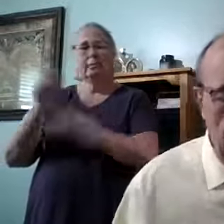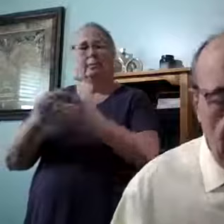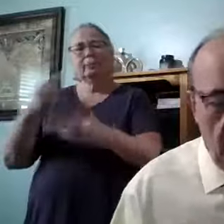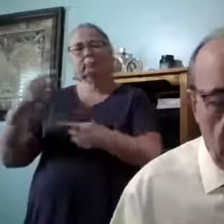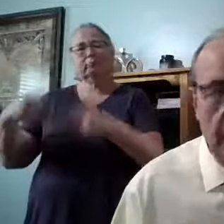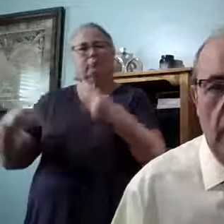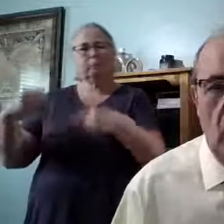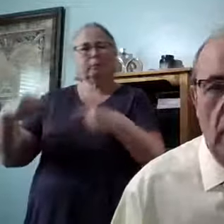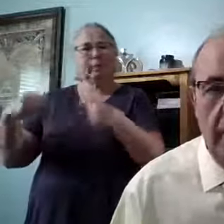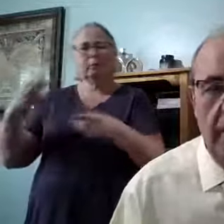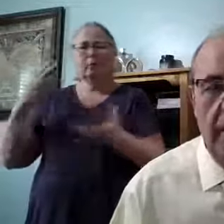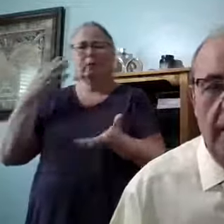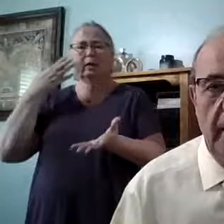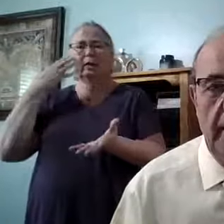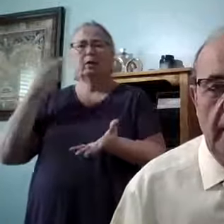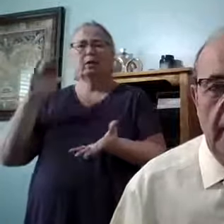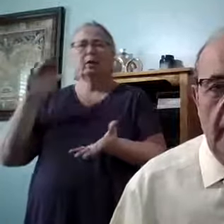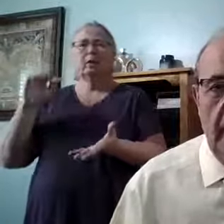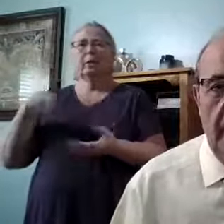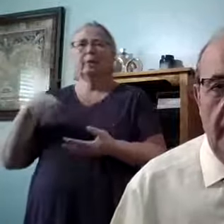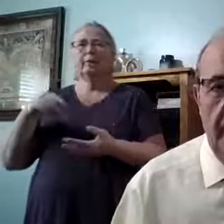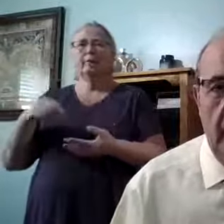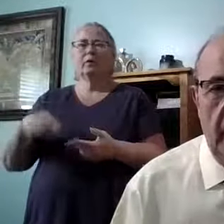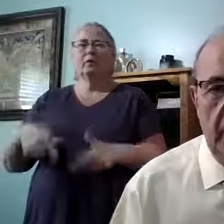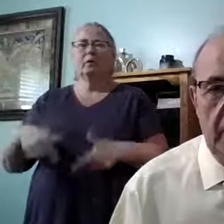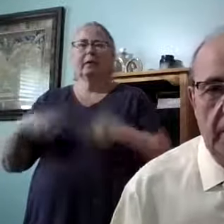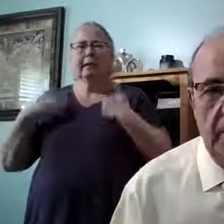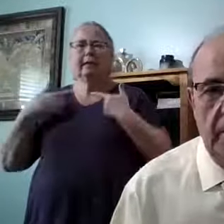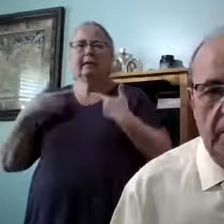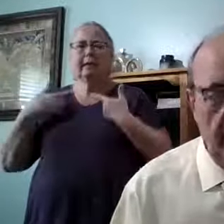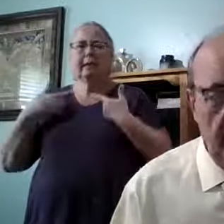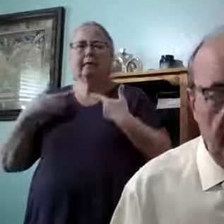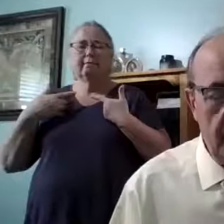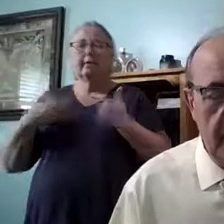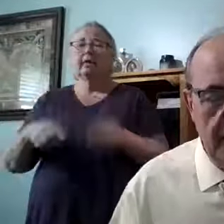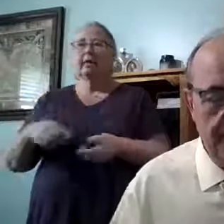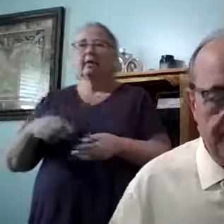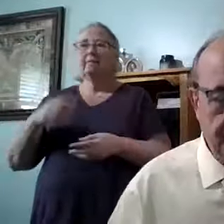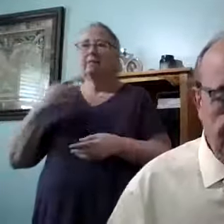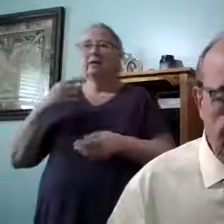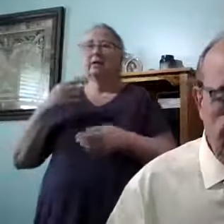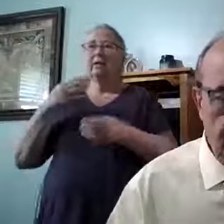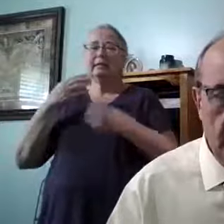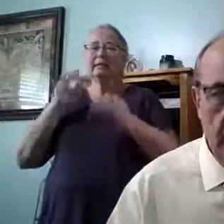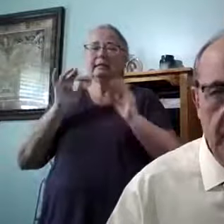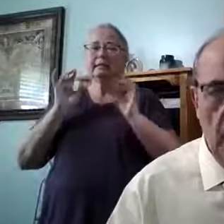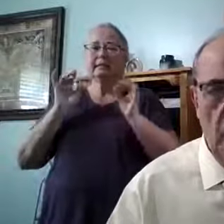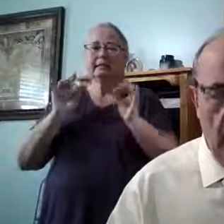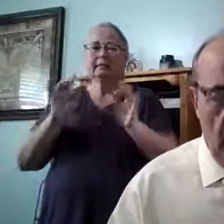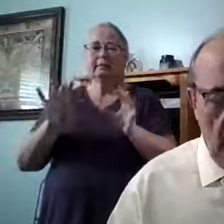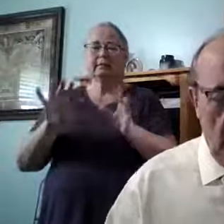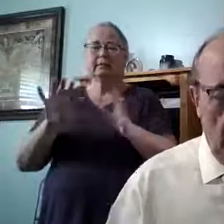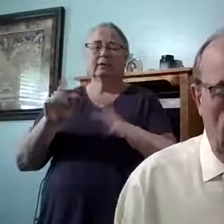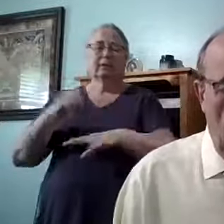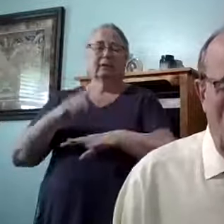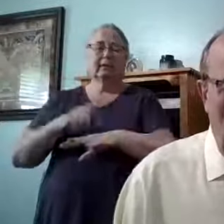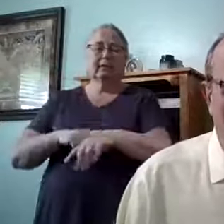whatever, we know we're living in, in a very severe time. And so